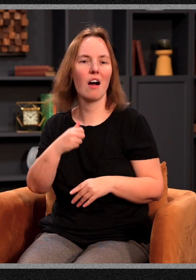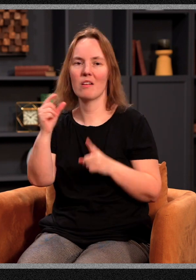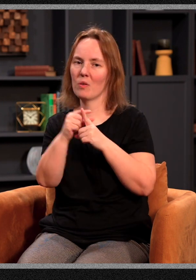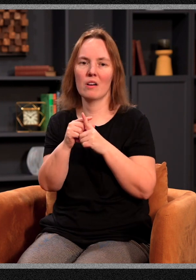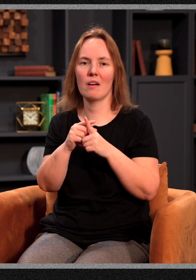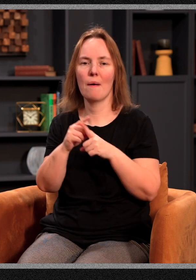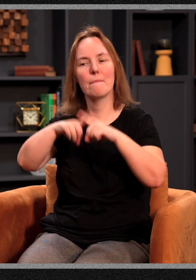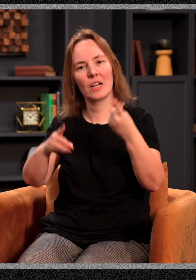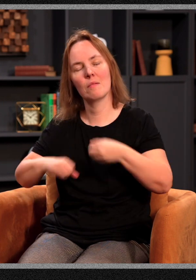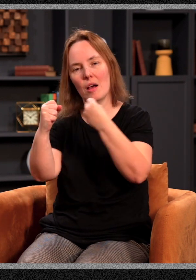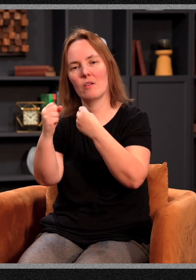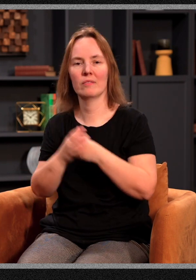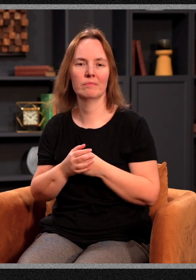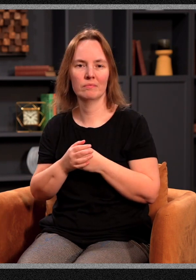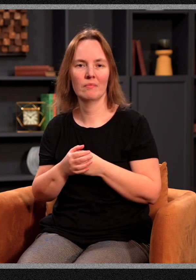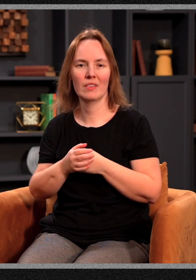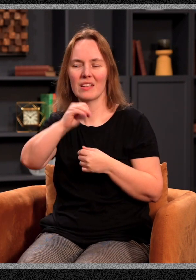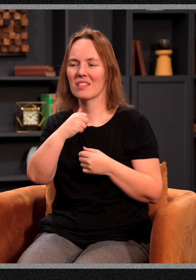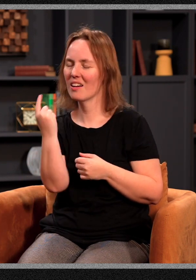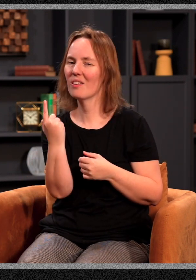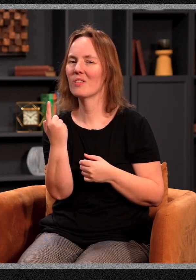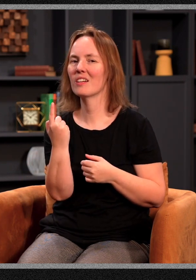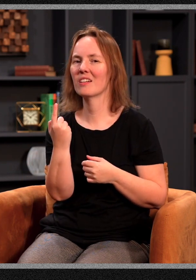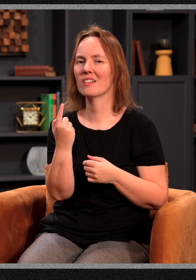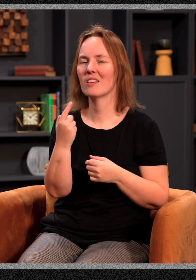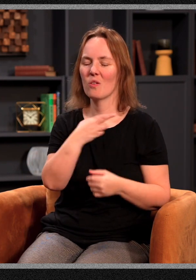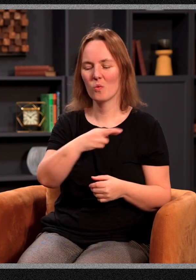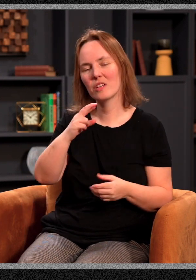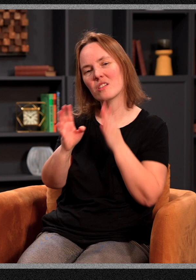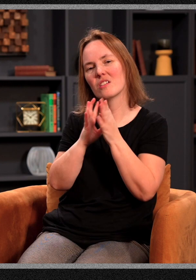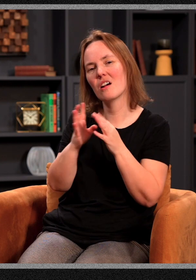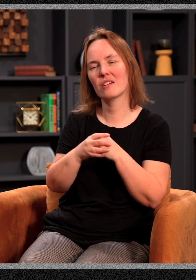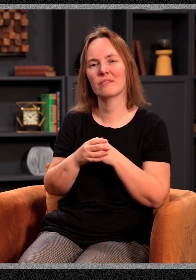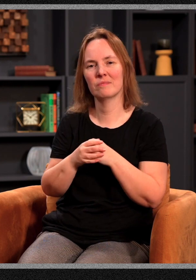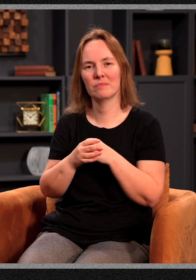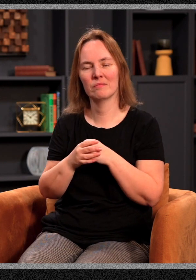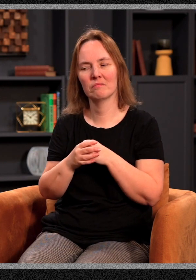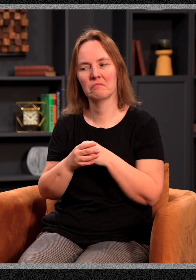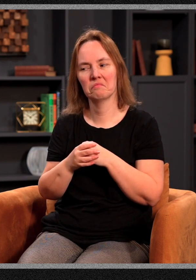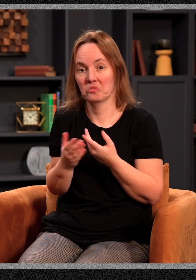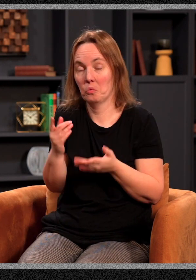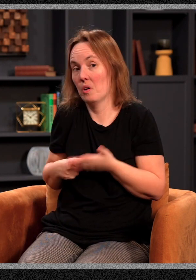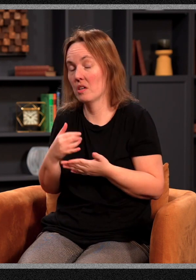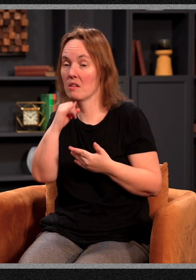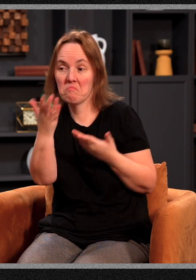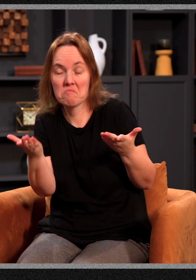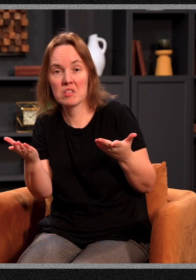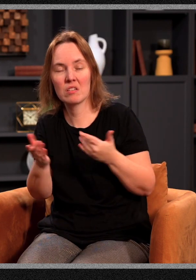word, but in power. It is not just religious talk. We know that very well. Then what is it? Living